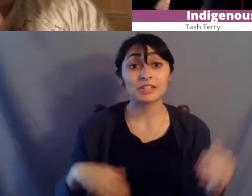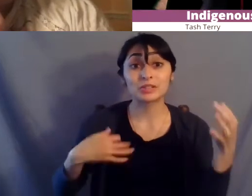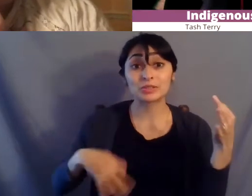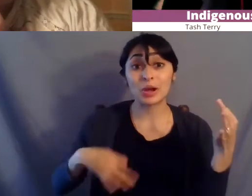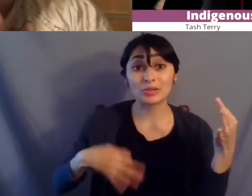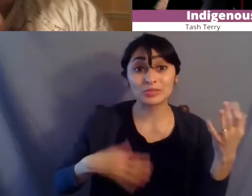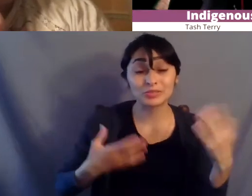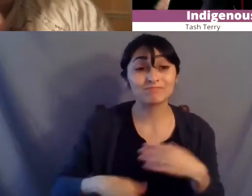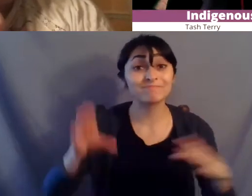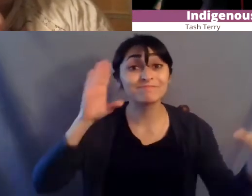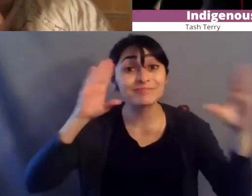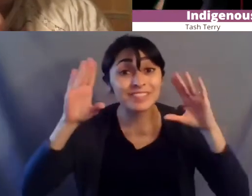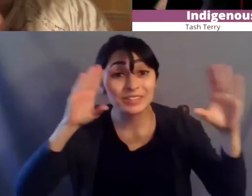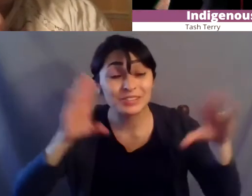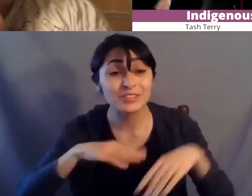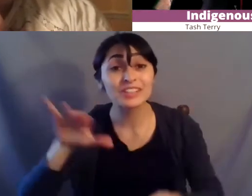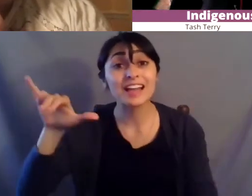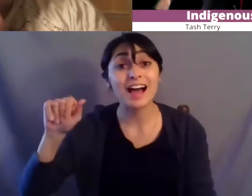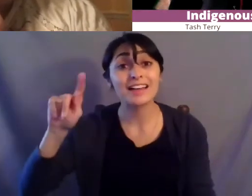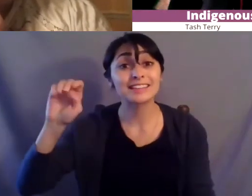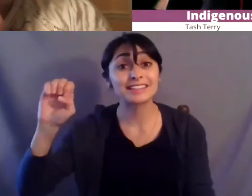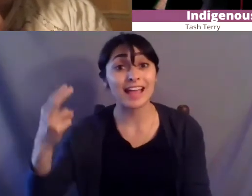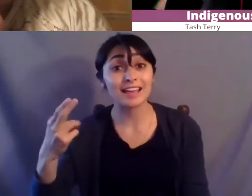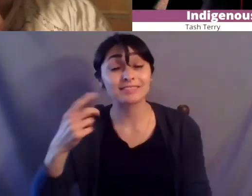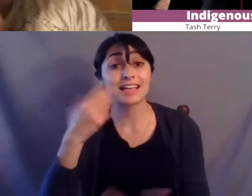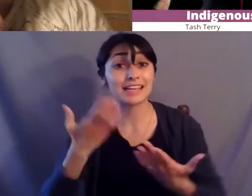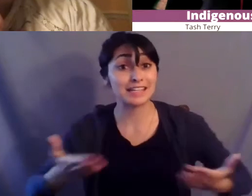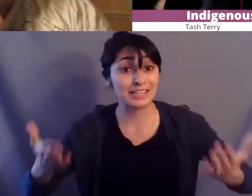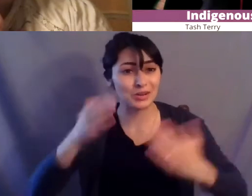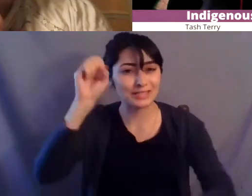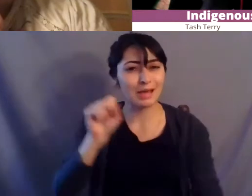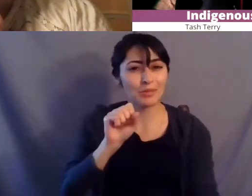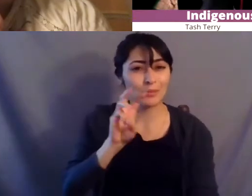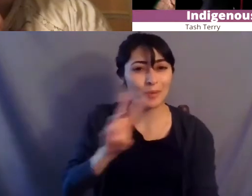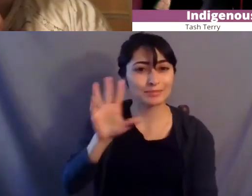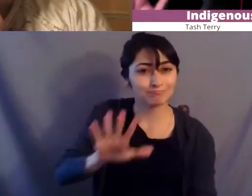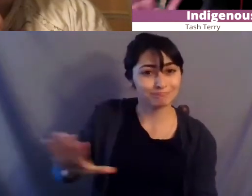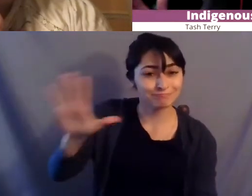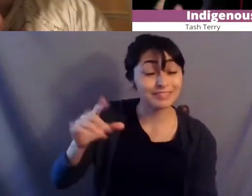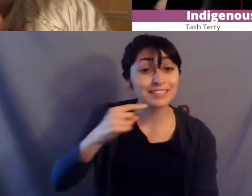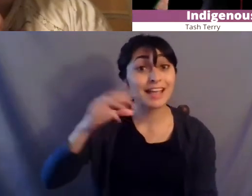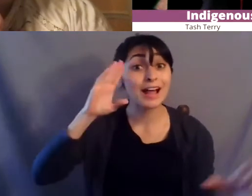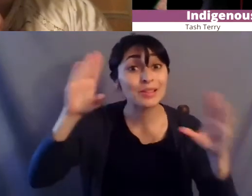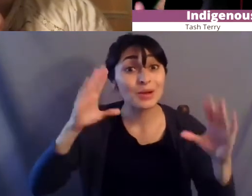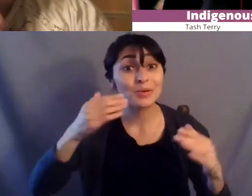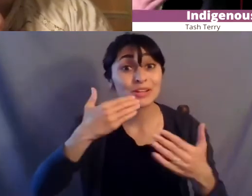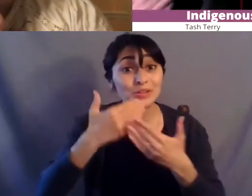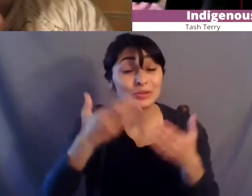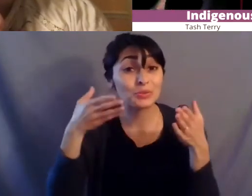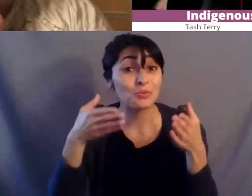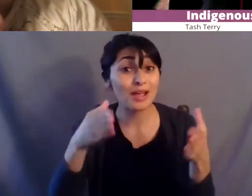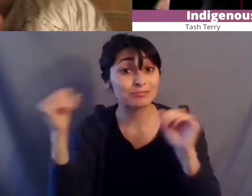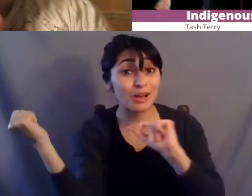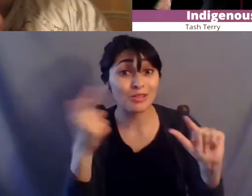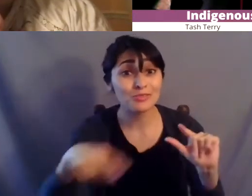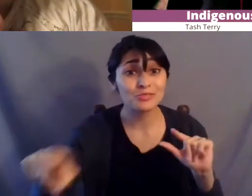yato yate as we say here in the southwest in the navajo way we say hello in a good way to all of you beaming